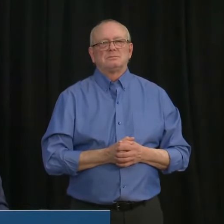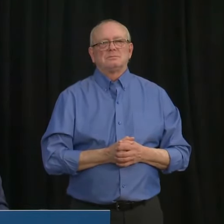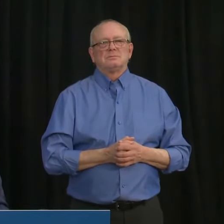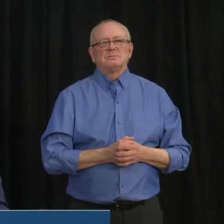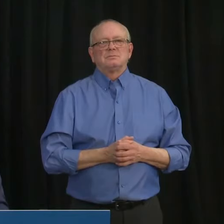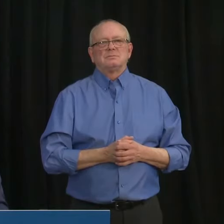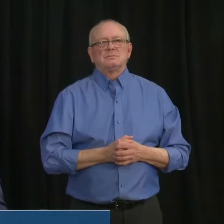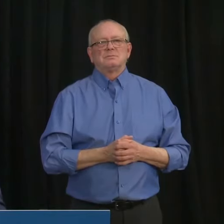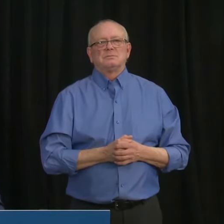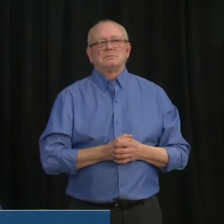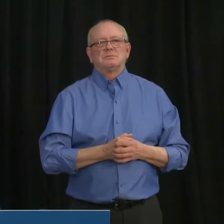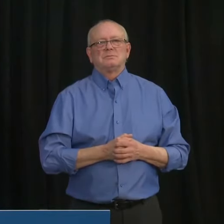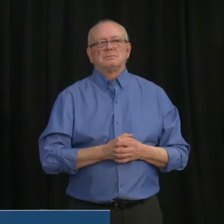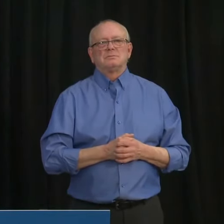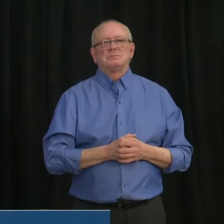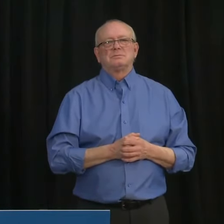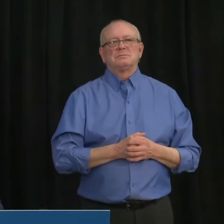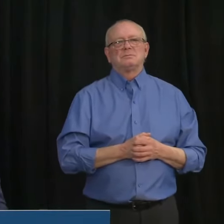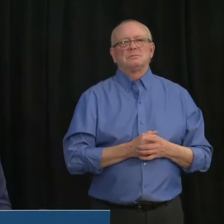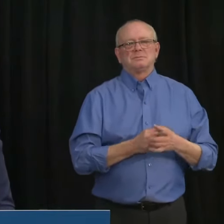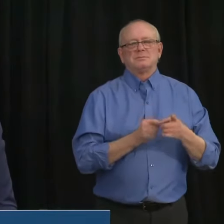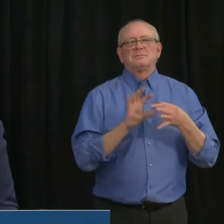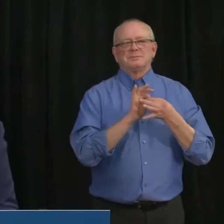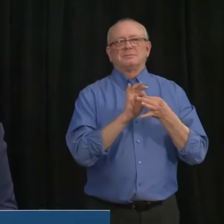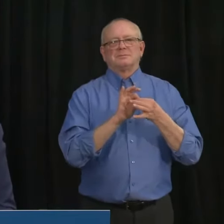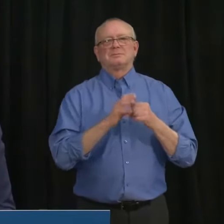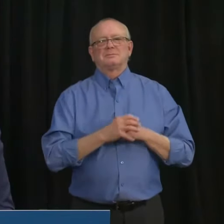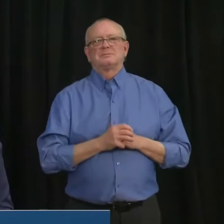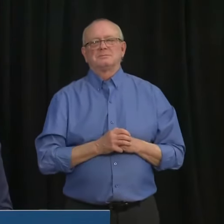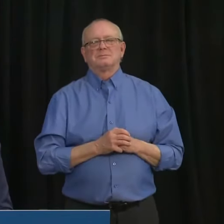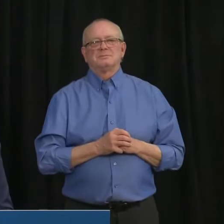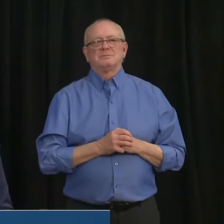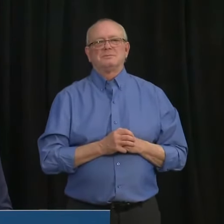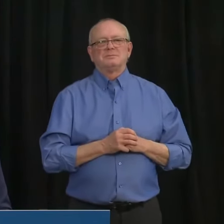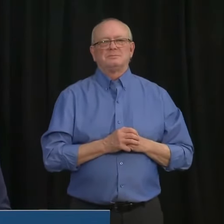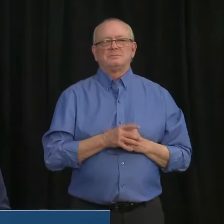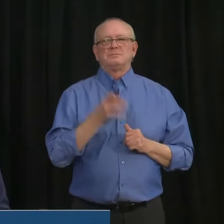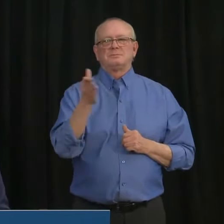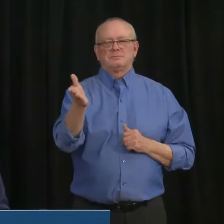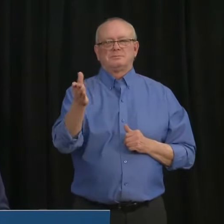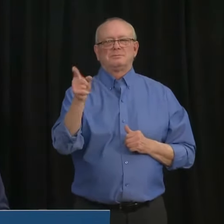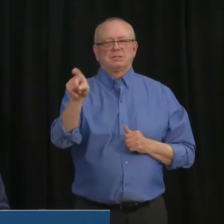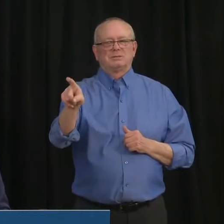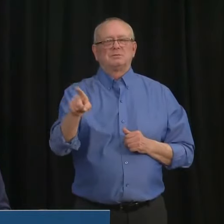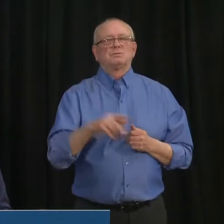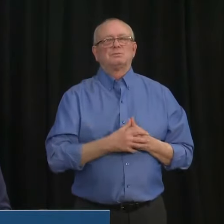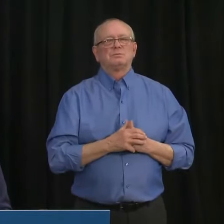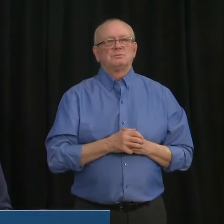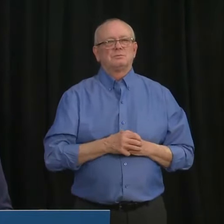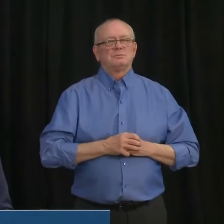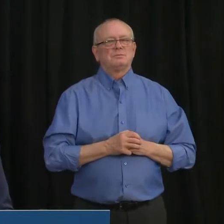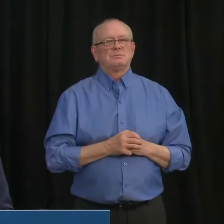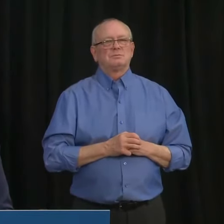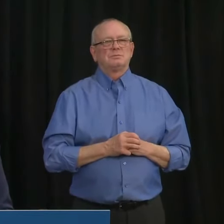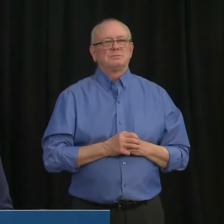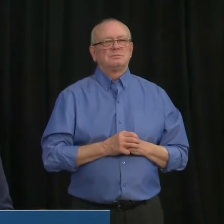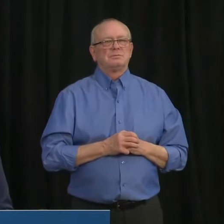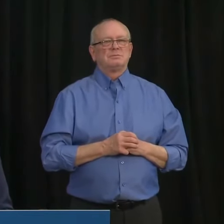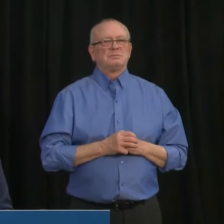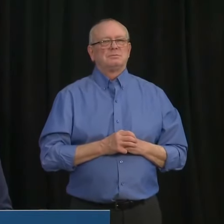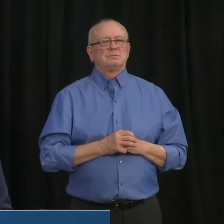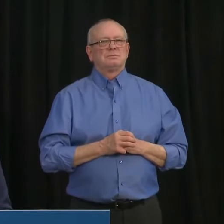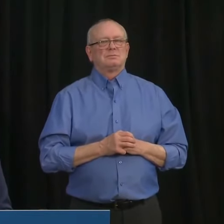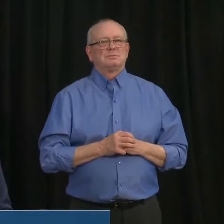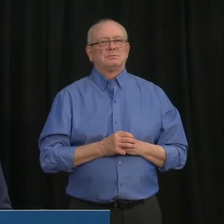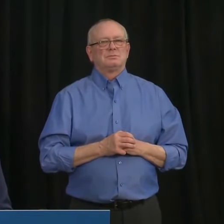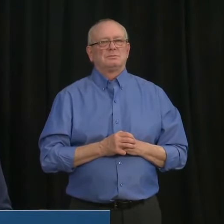Bill, are you there? Hi, this, yeah, sorry, this is, uh, for the premier. um, and I apologize if this has been asked, but, you know,